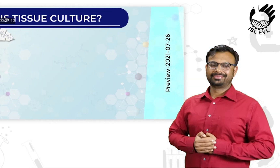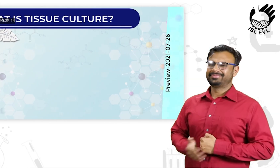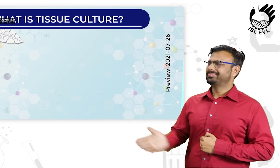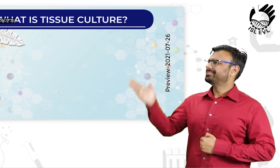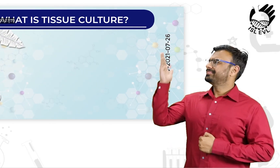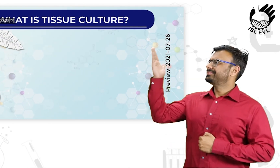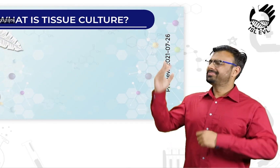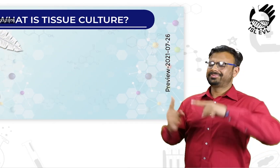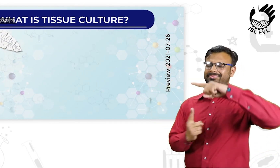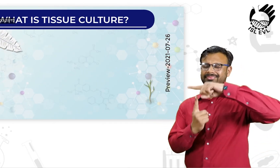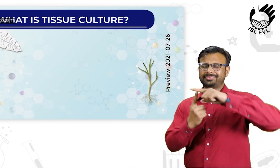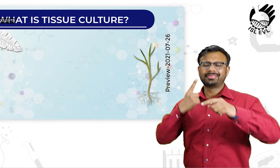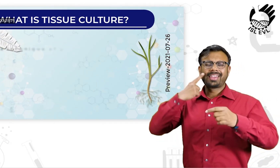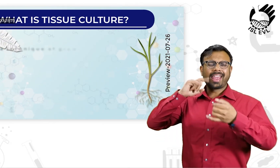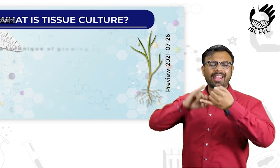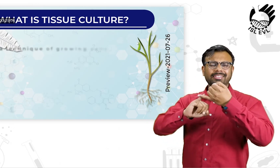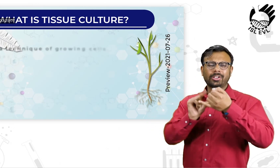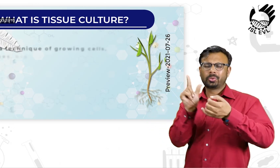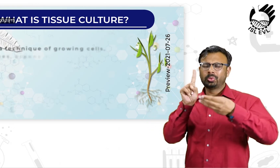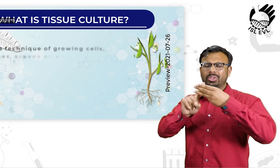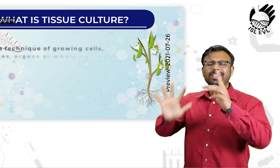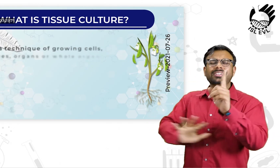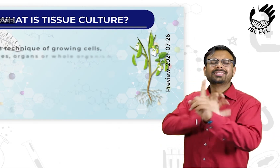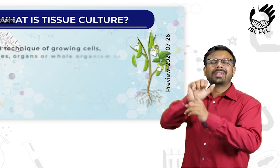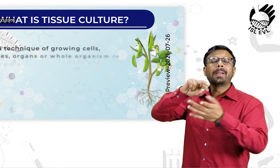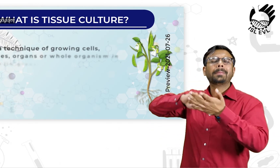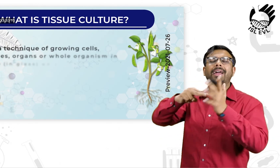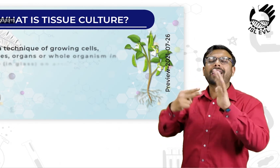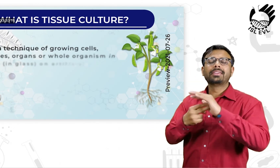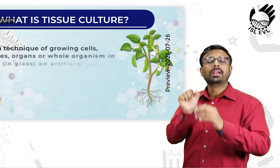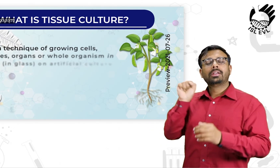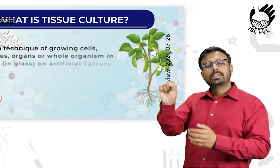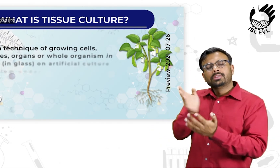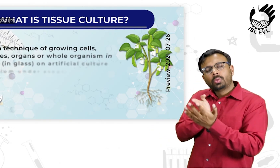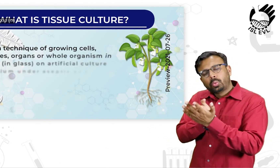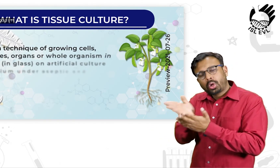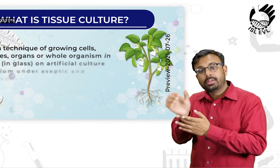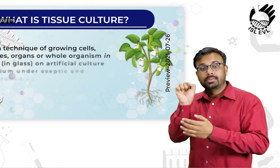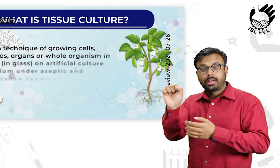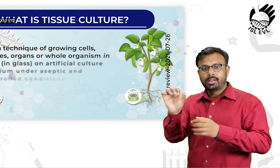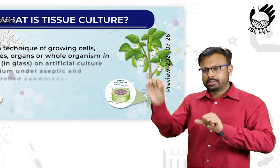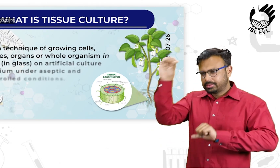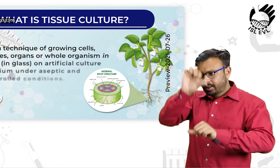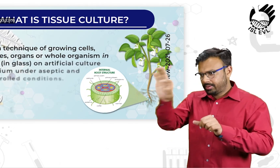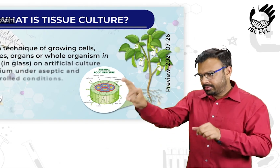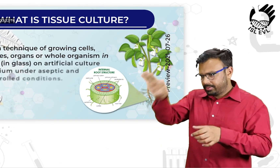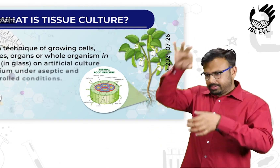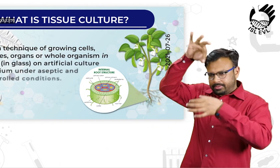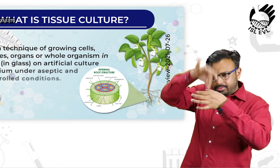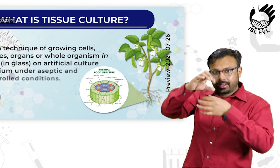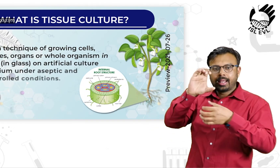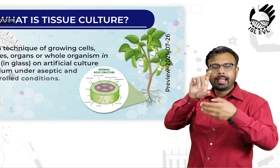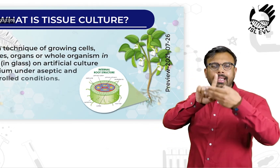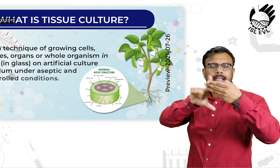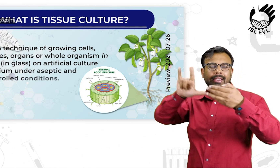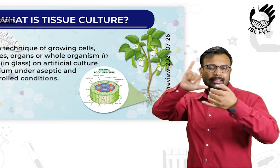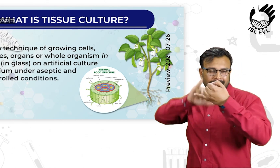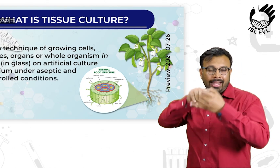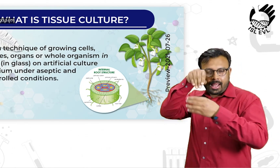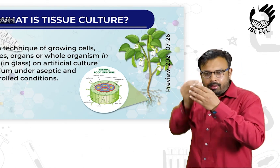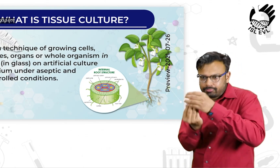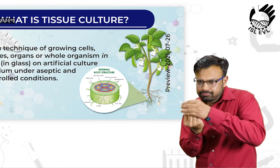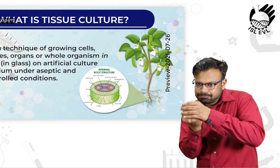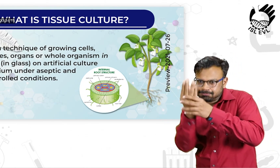What is tissue culture? It is a technique of growing cells, tissues, organs or whole organism in vitro on artificial